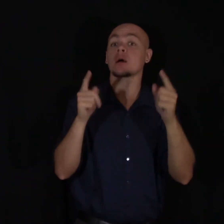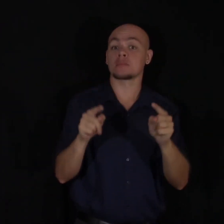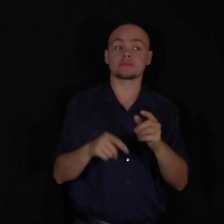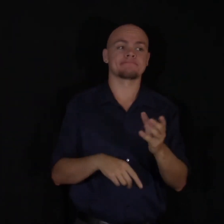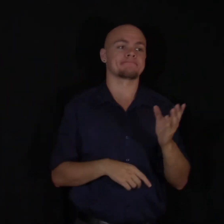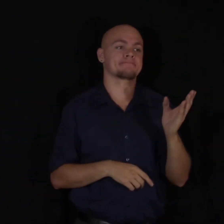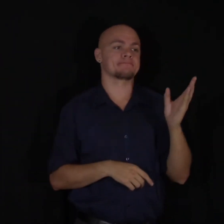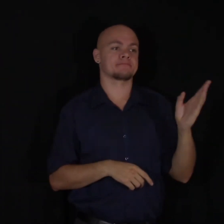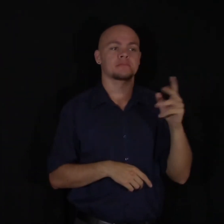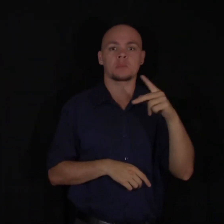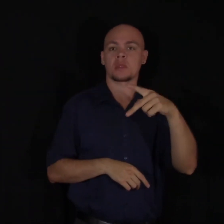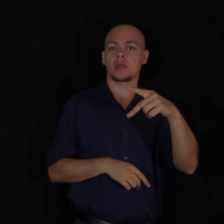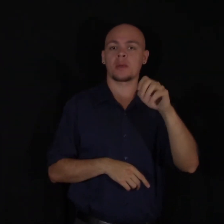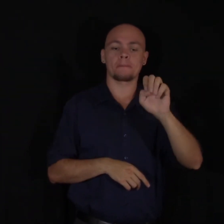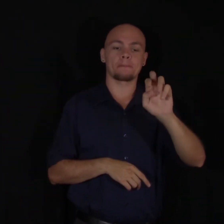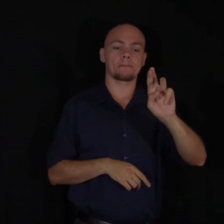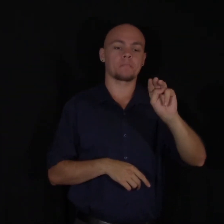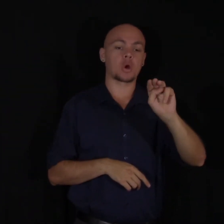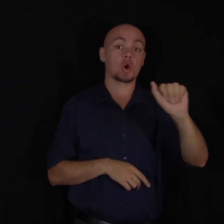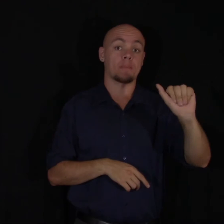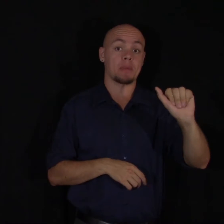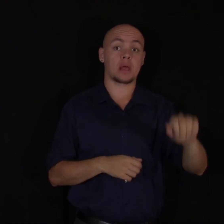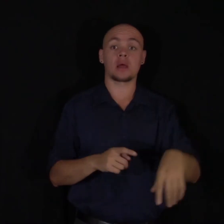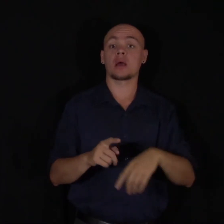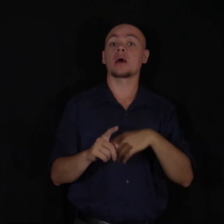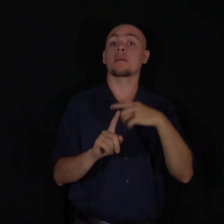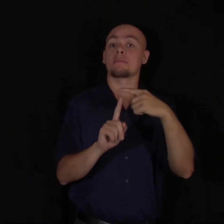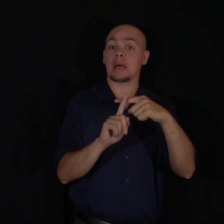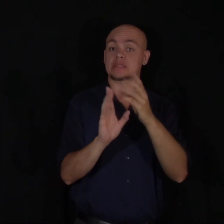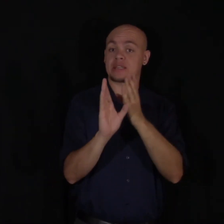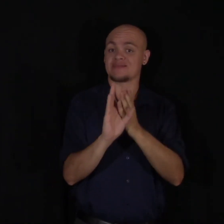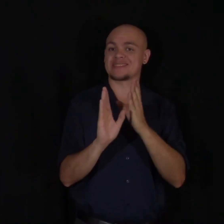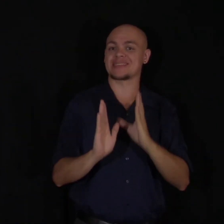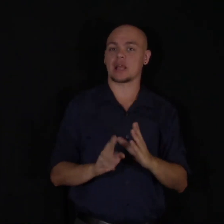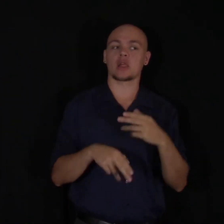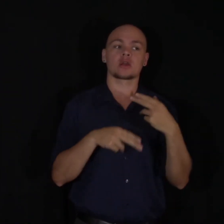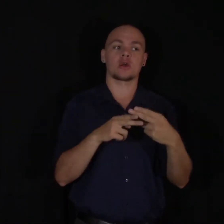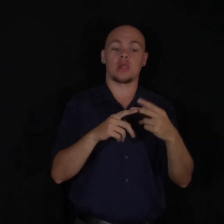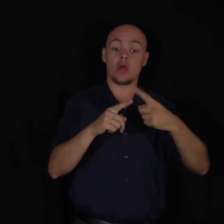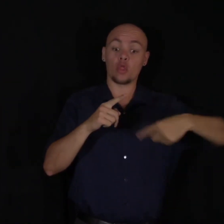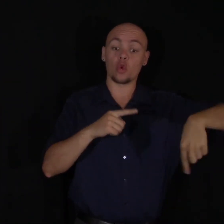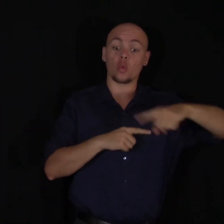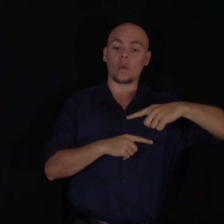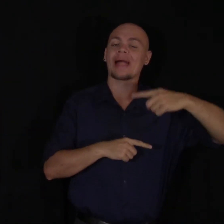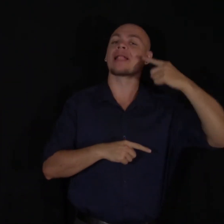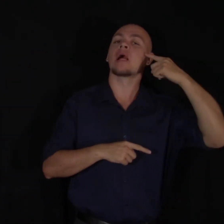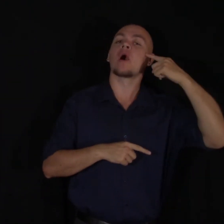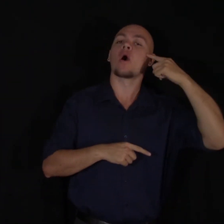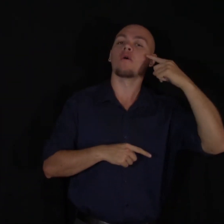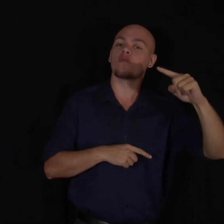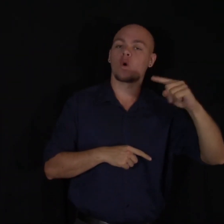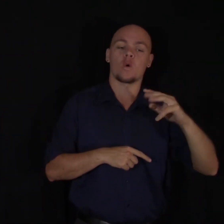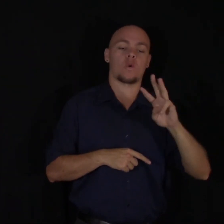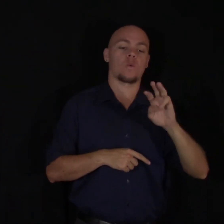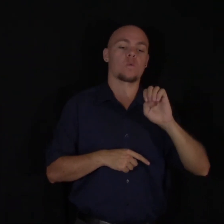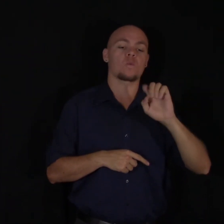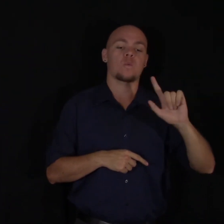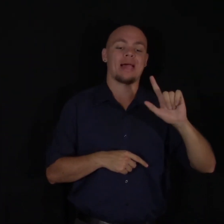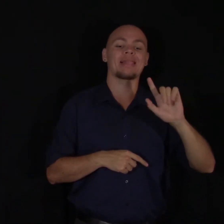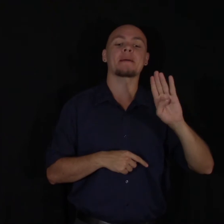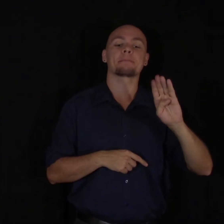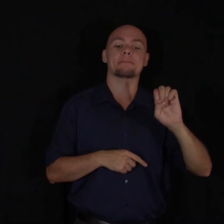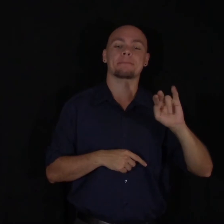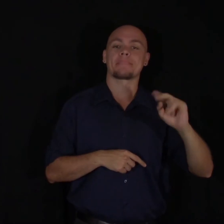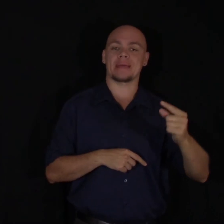PERMA, or as positive psychologists like to call it, the wheel of well-being. And these are the